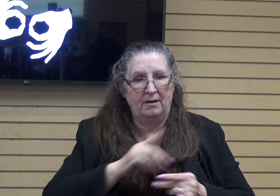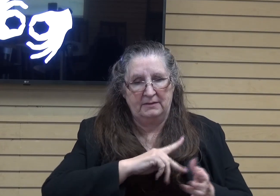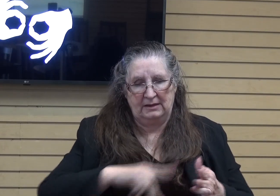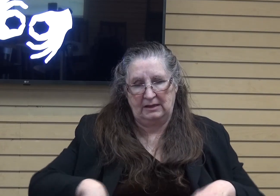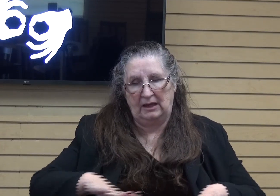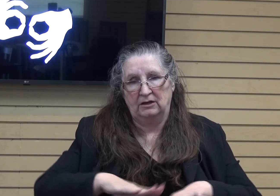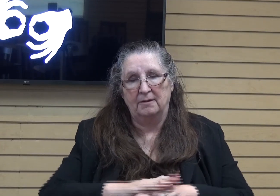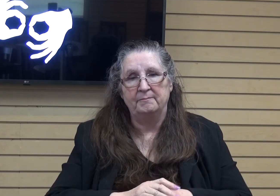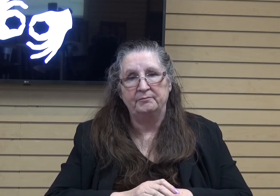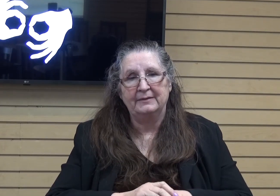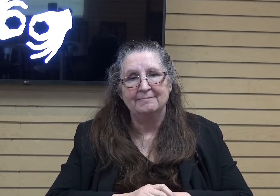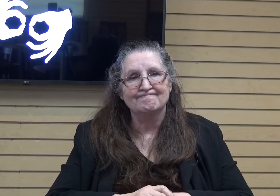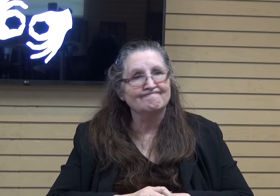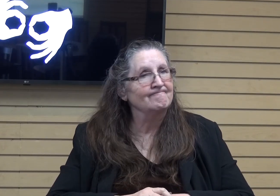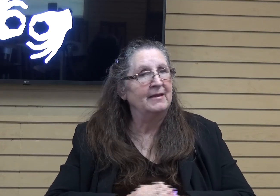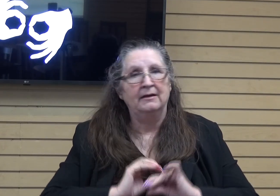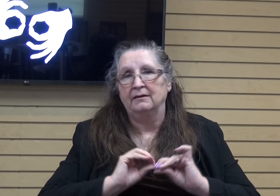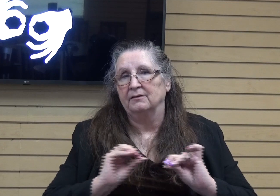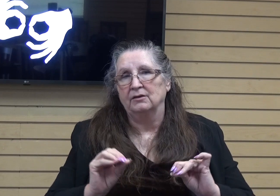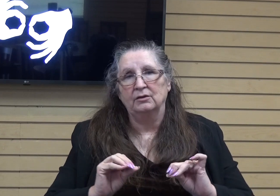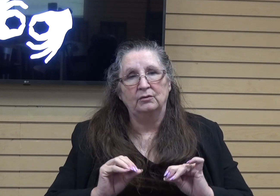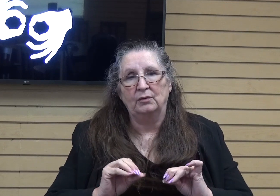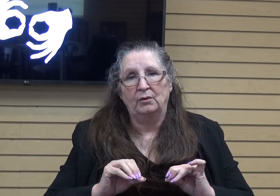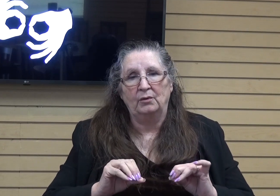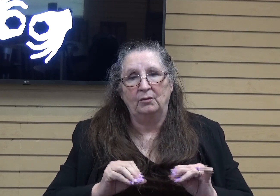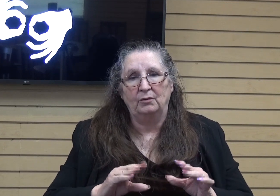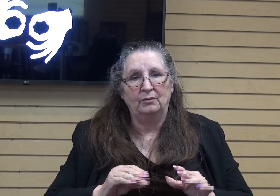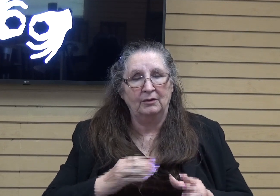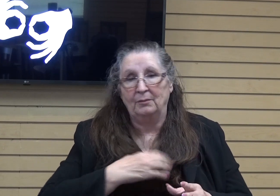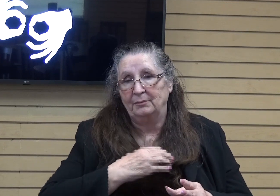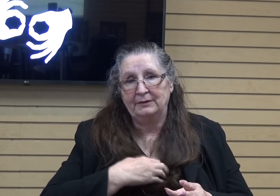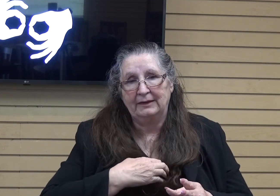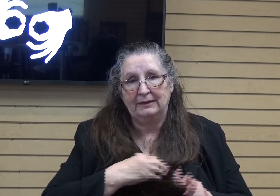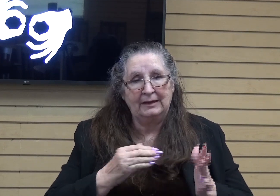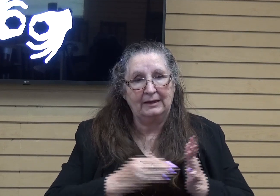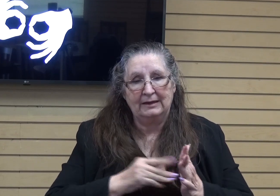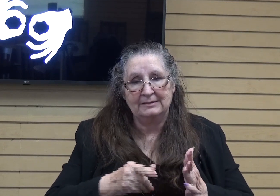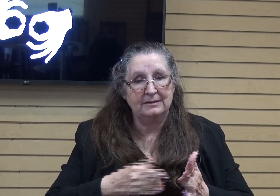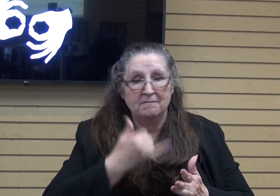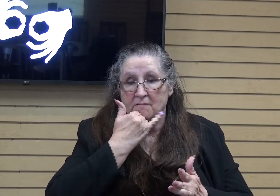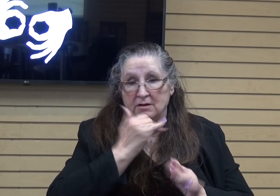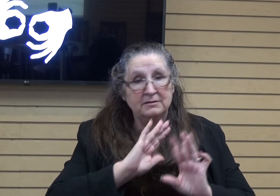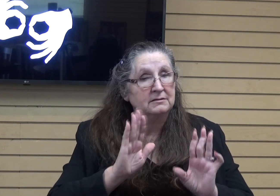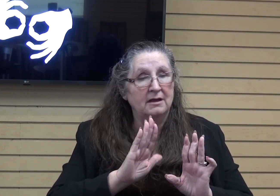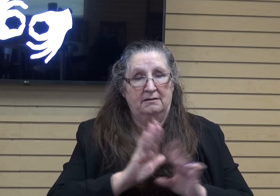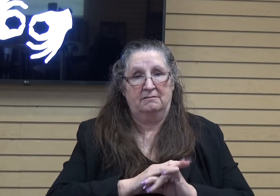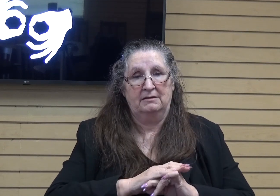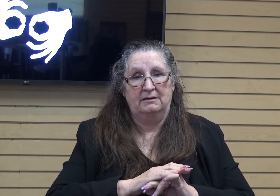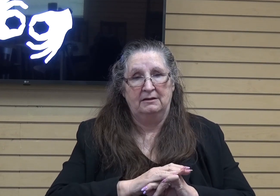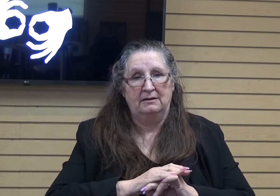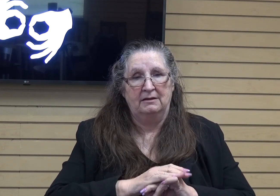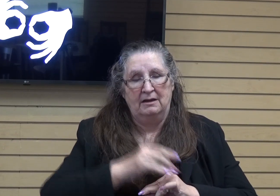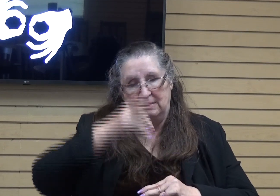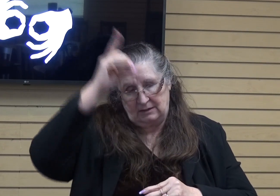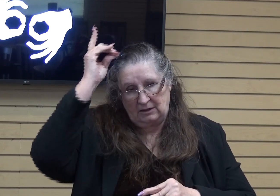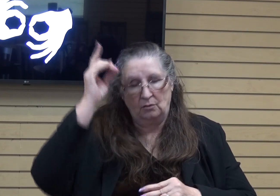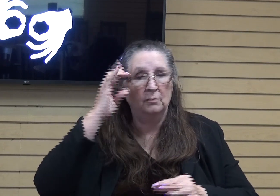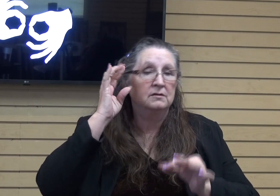But they could find no ground for complaint or any fault. Because he was faithful and no